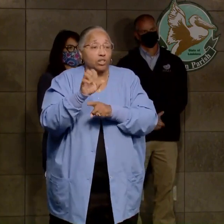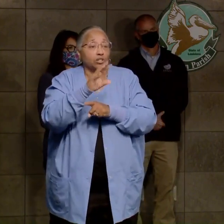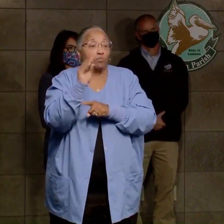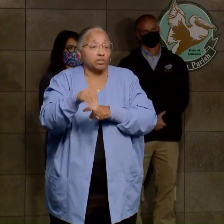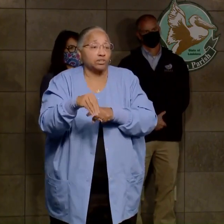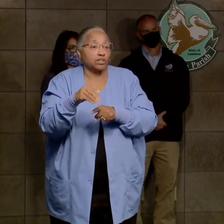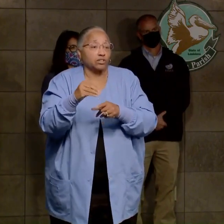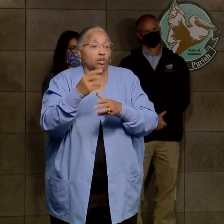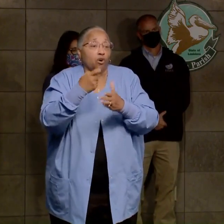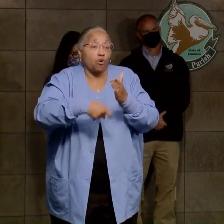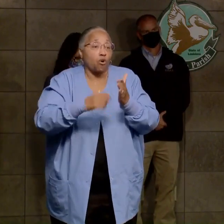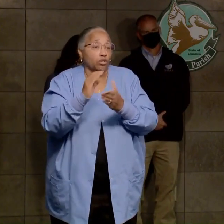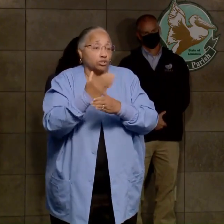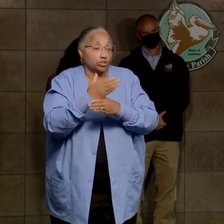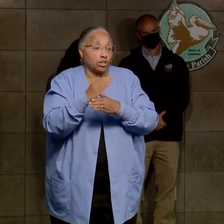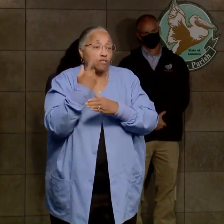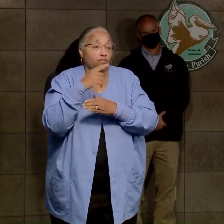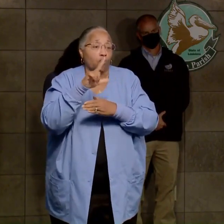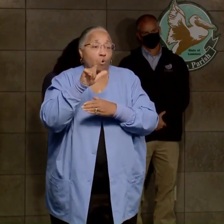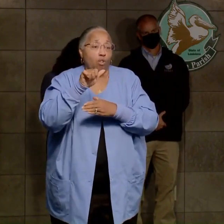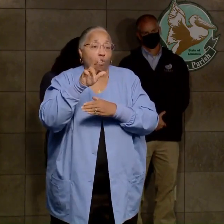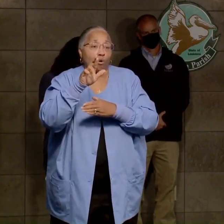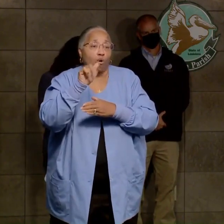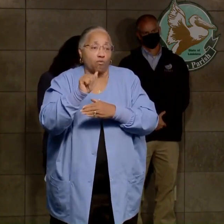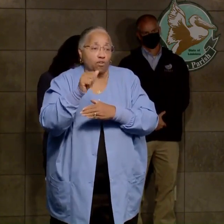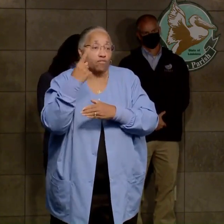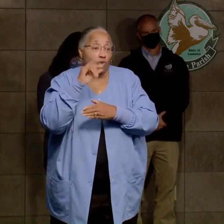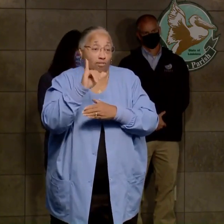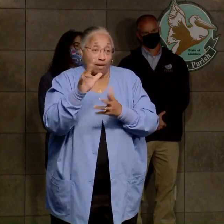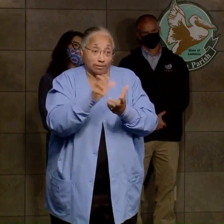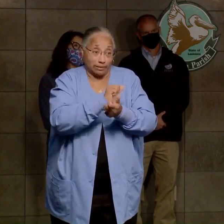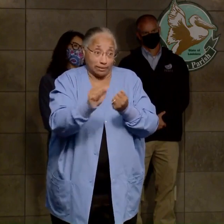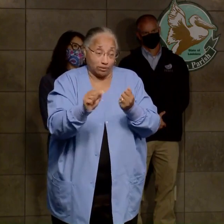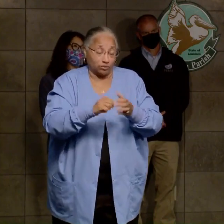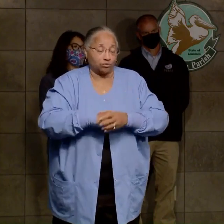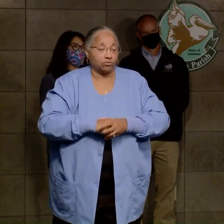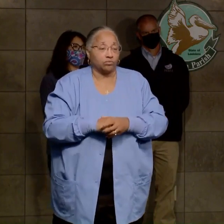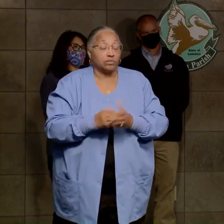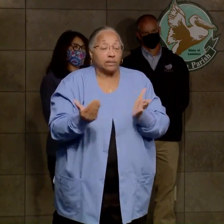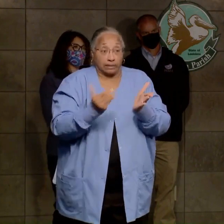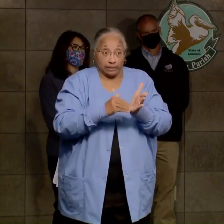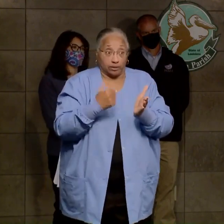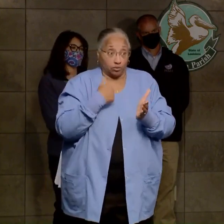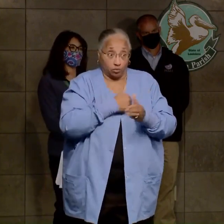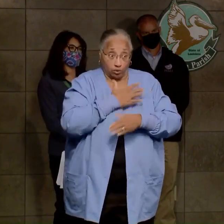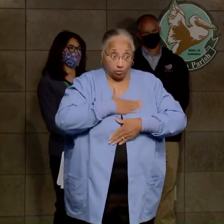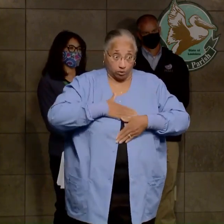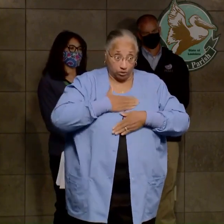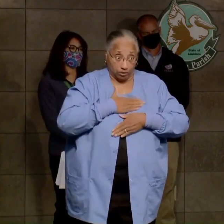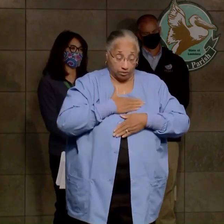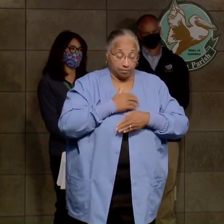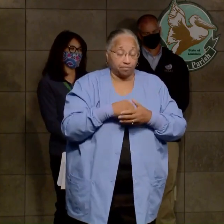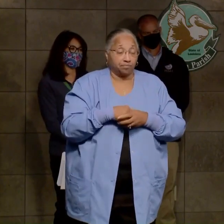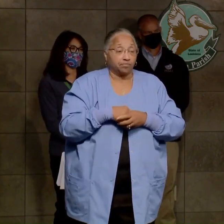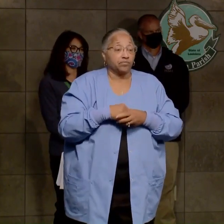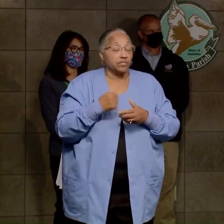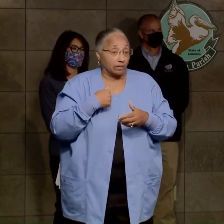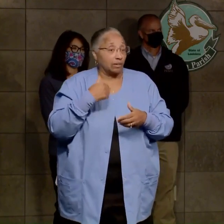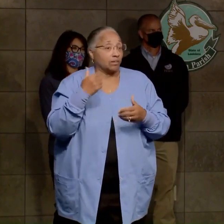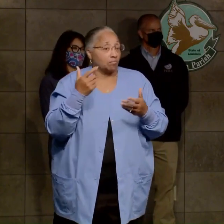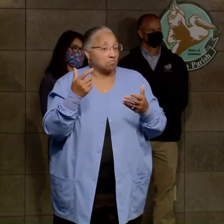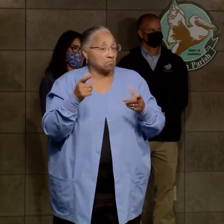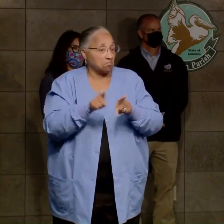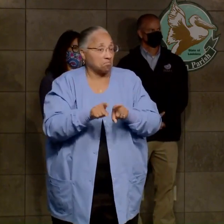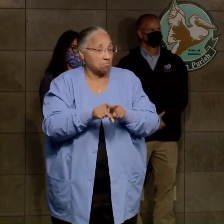Laura for that disaster. So, again, we appreciate that, and I know the state